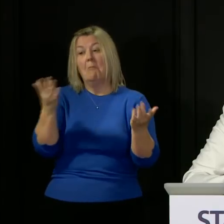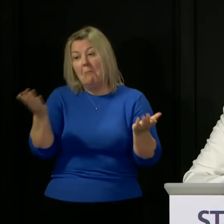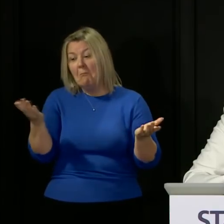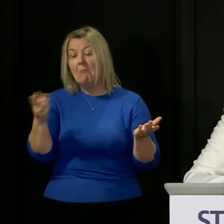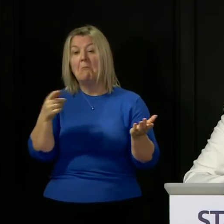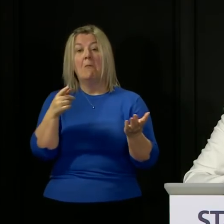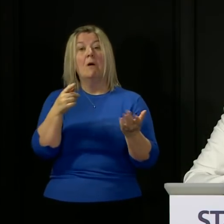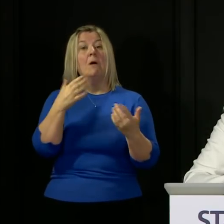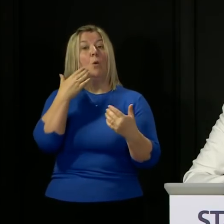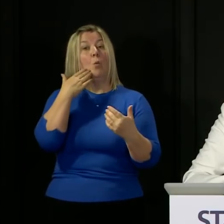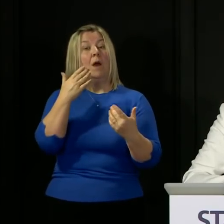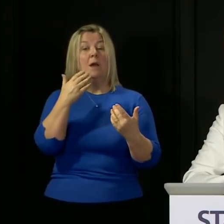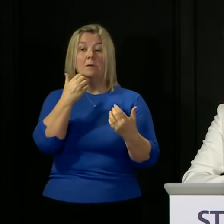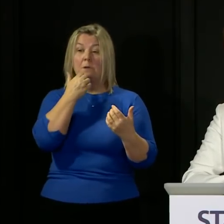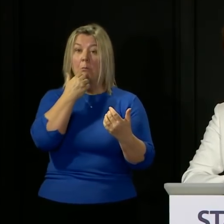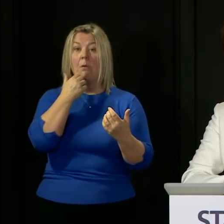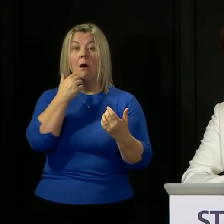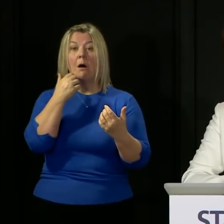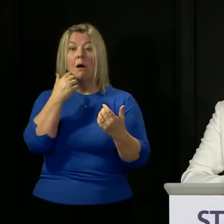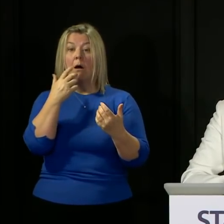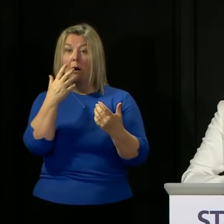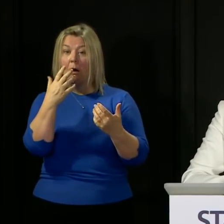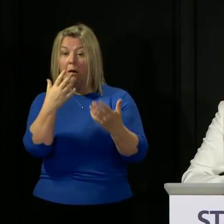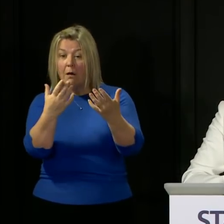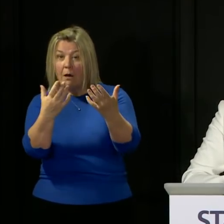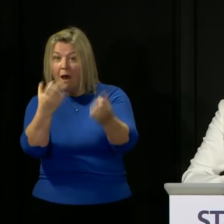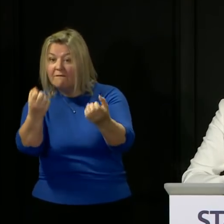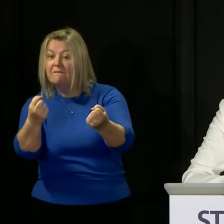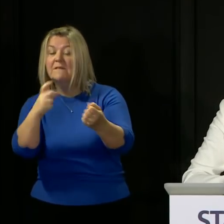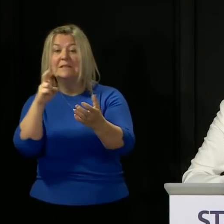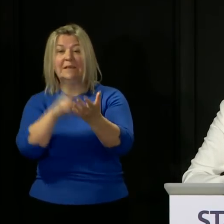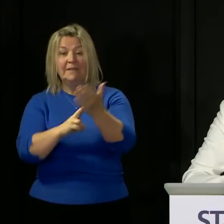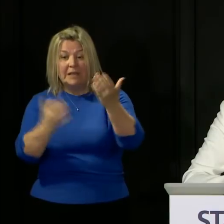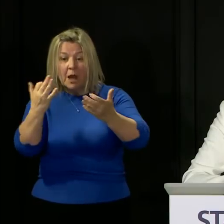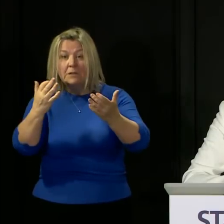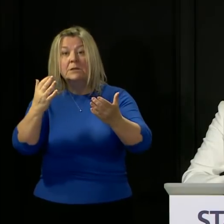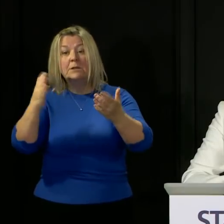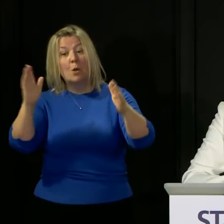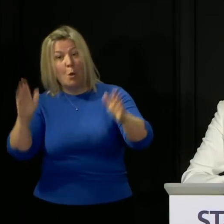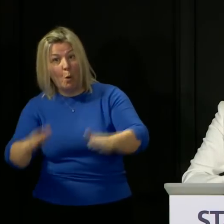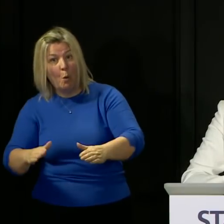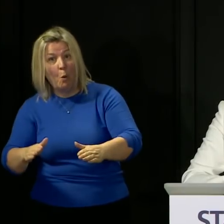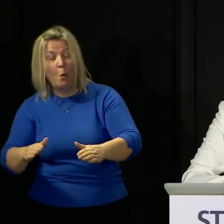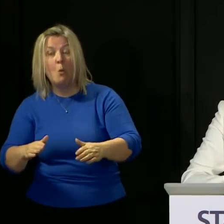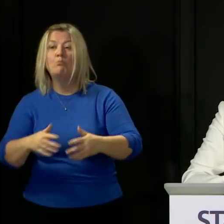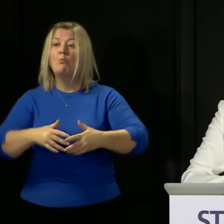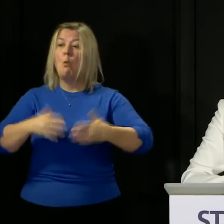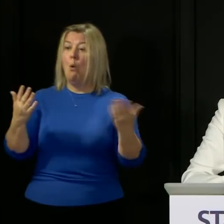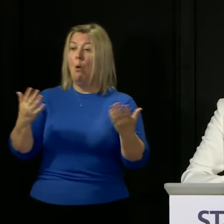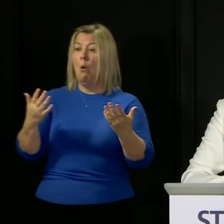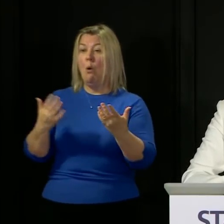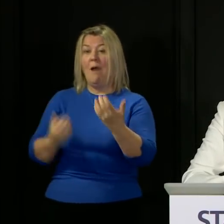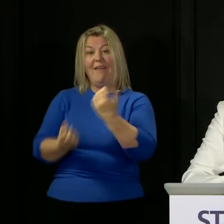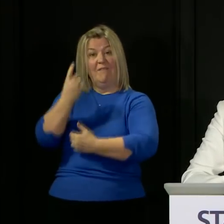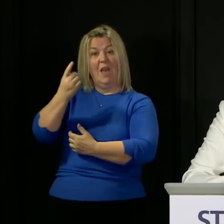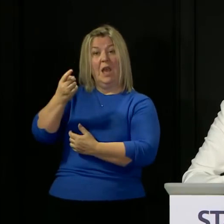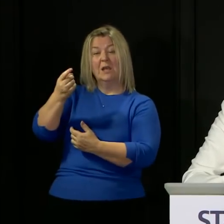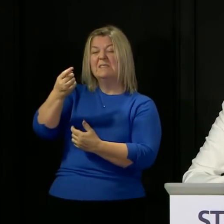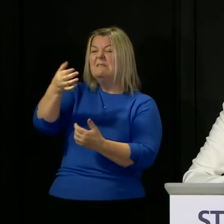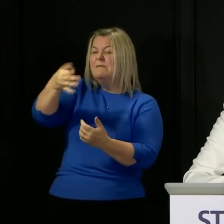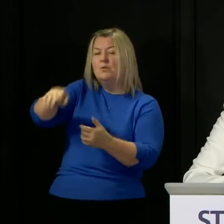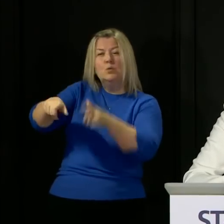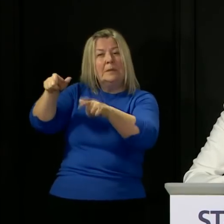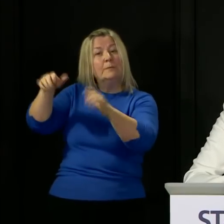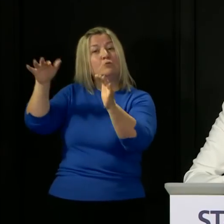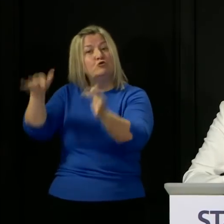numbers of cases are very low and at a point when we have an event that very very few people were at the issues around